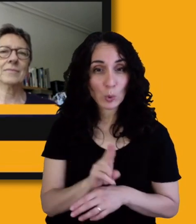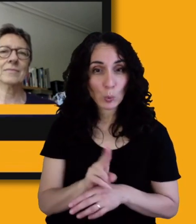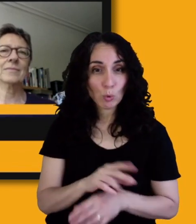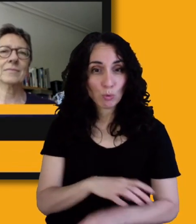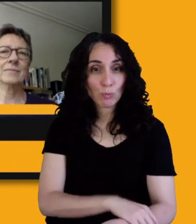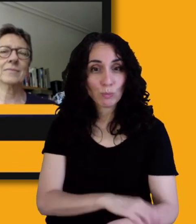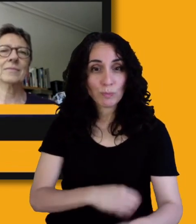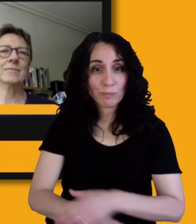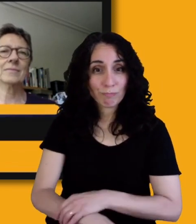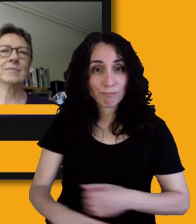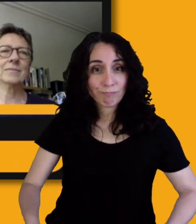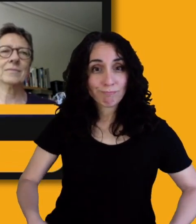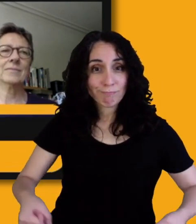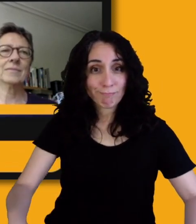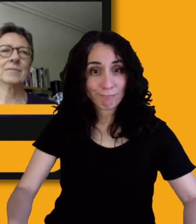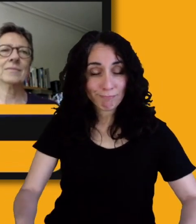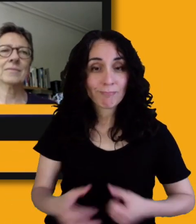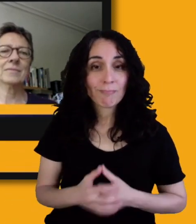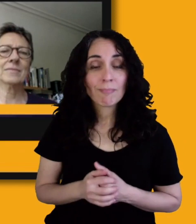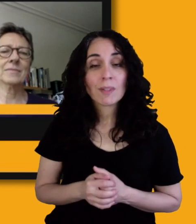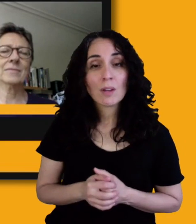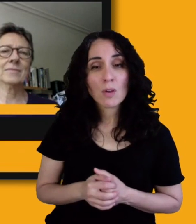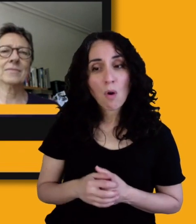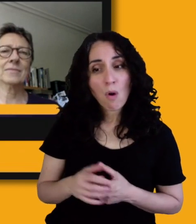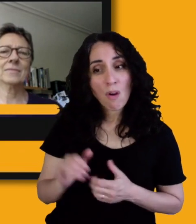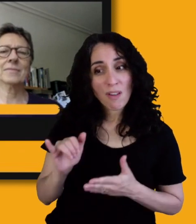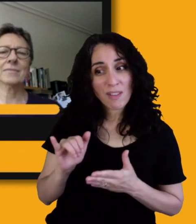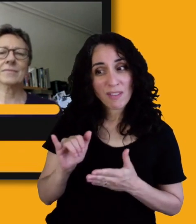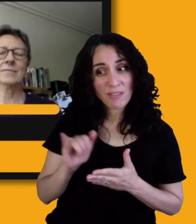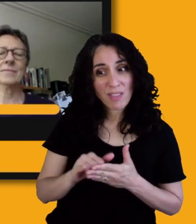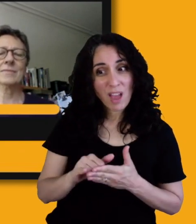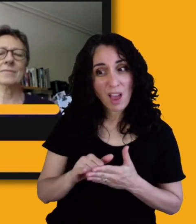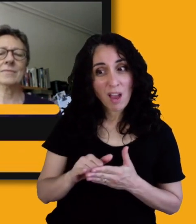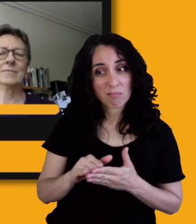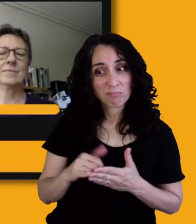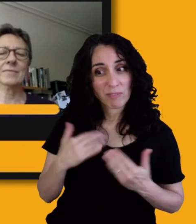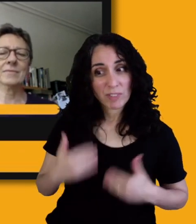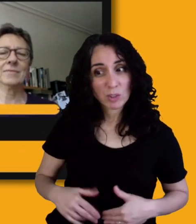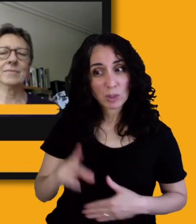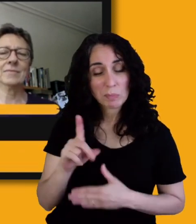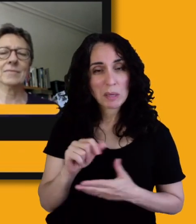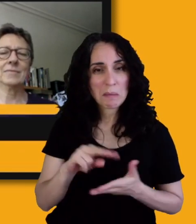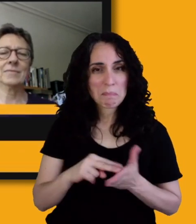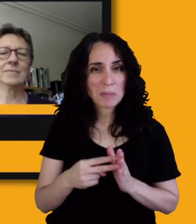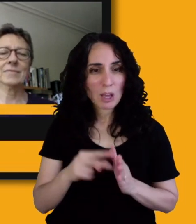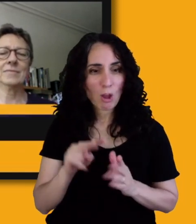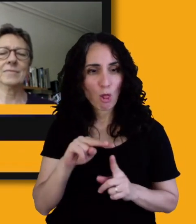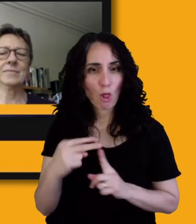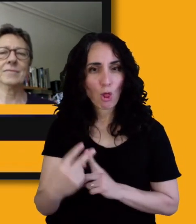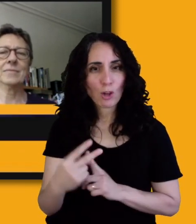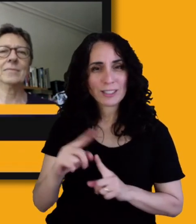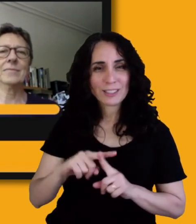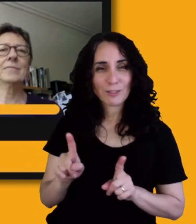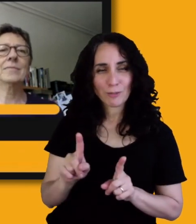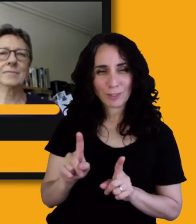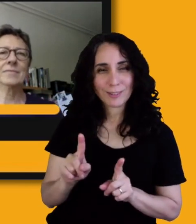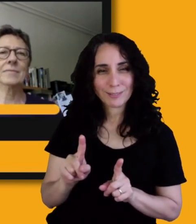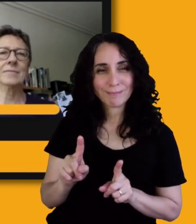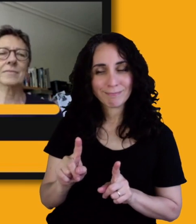because of that, I needed to look at things from a different perspective than a lot of able-bodied people might have